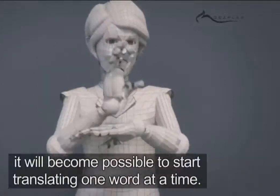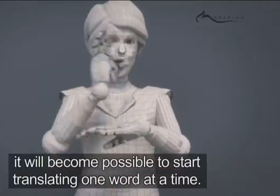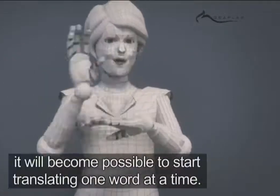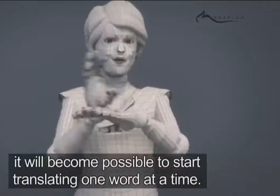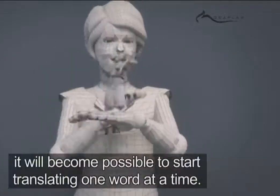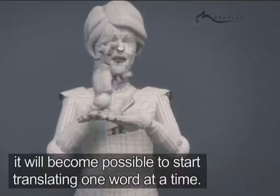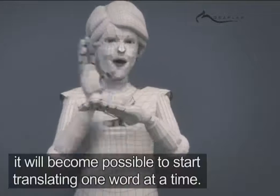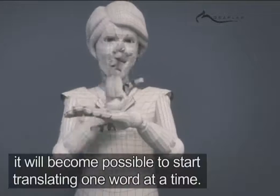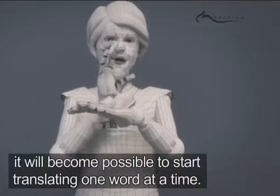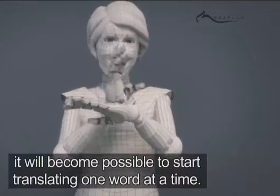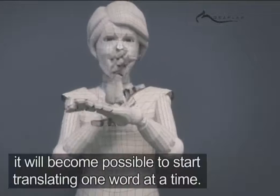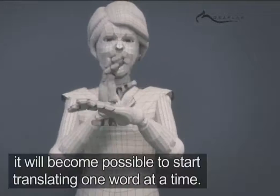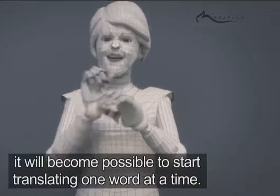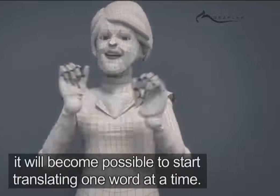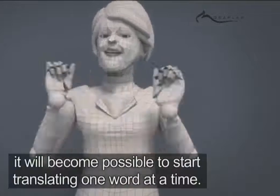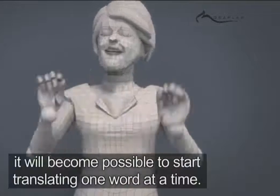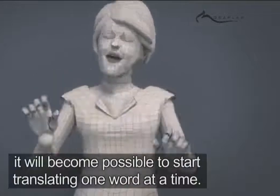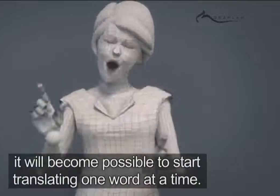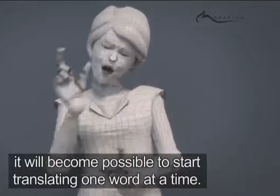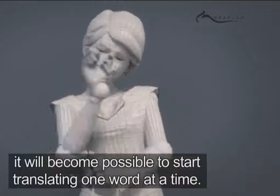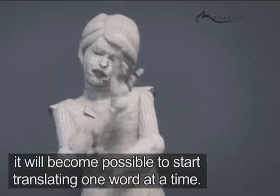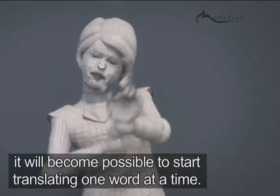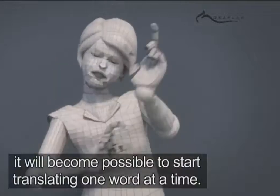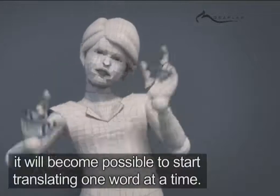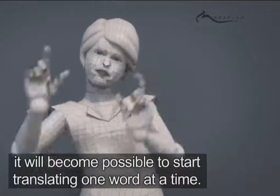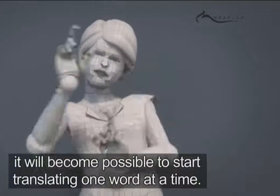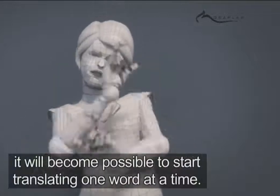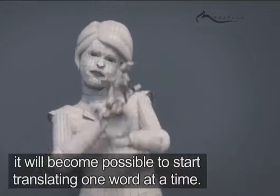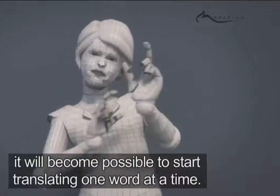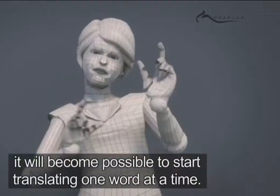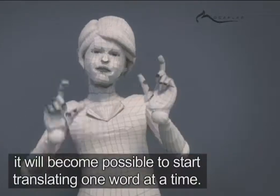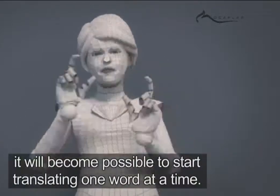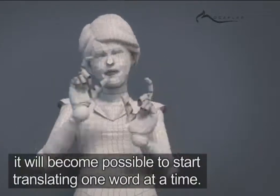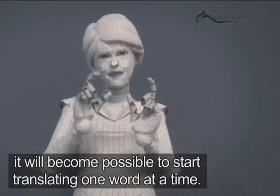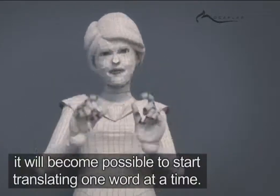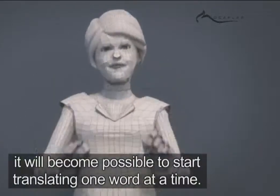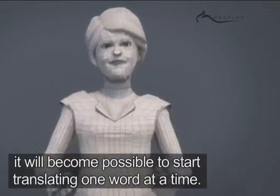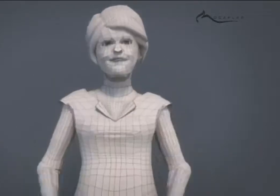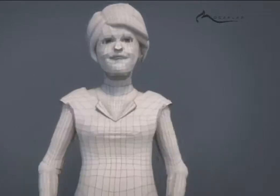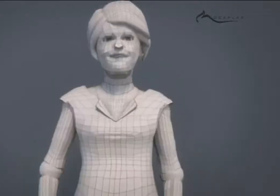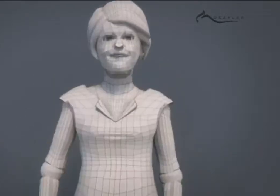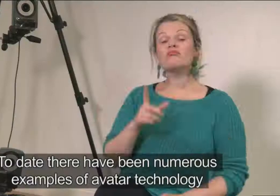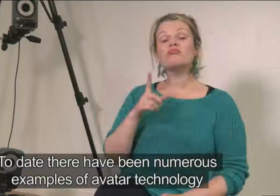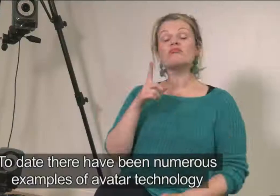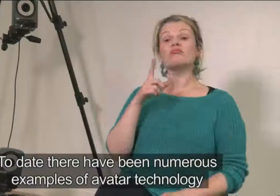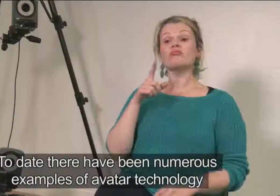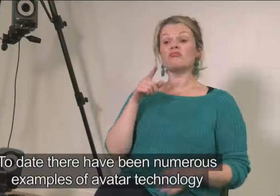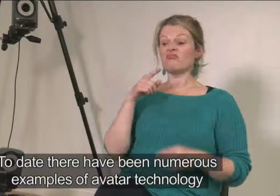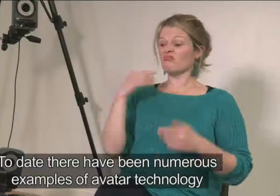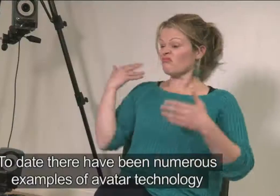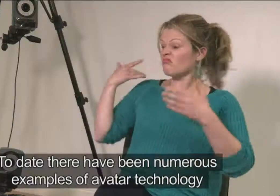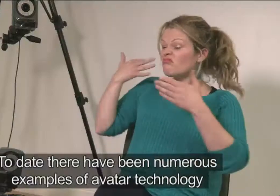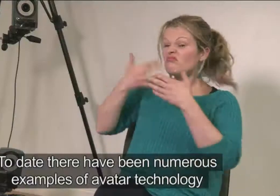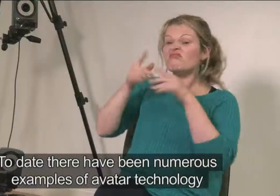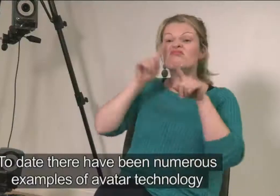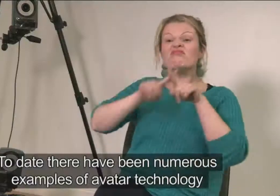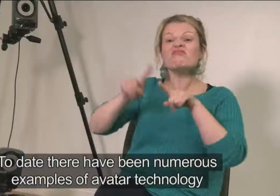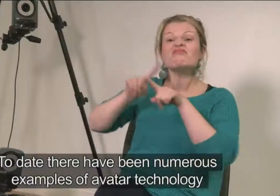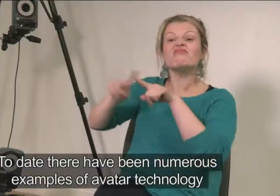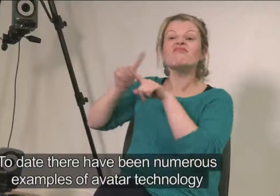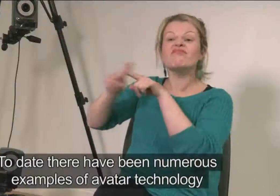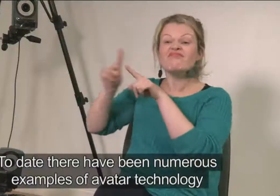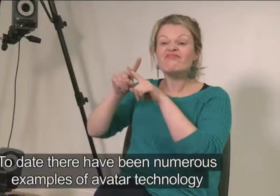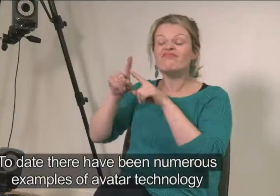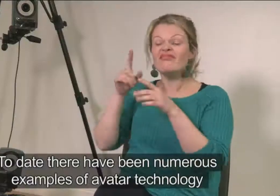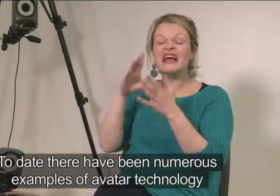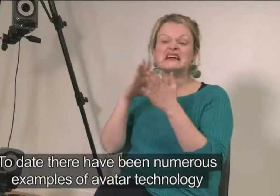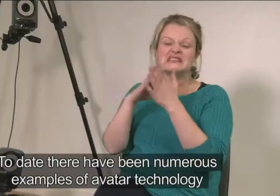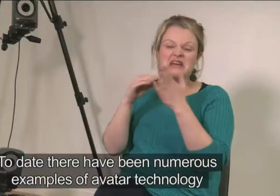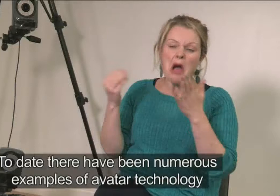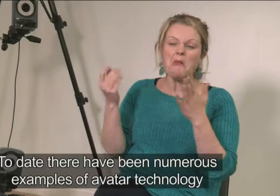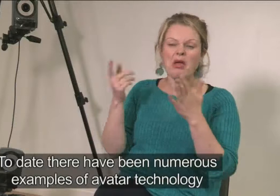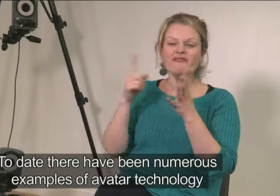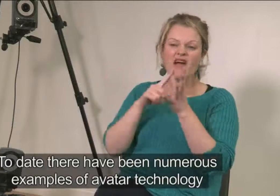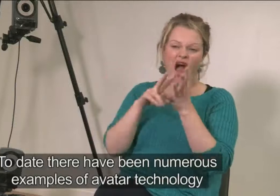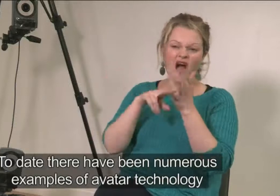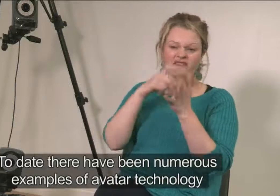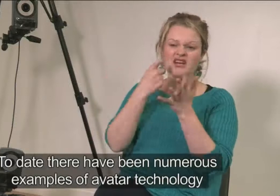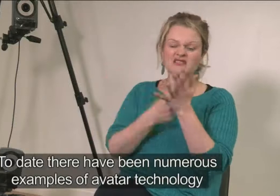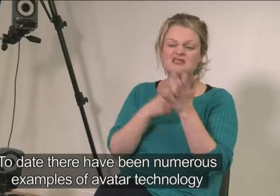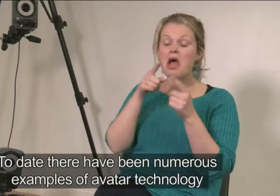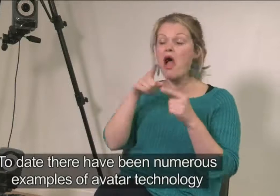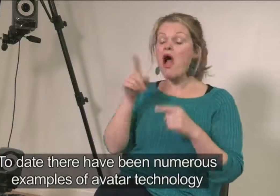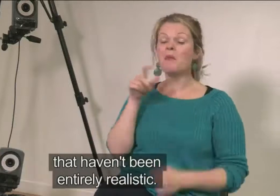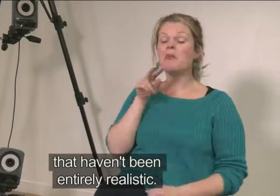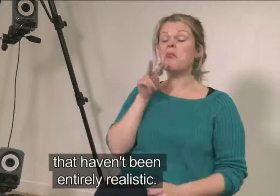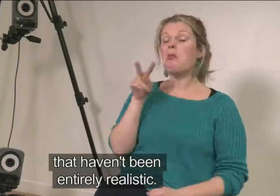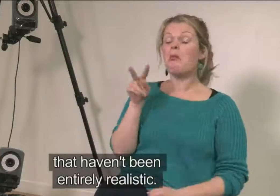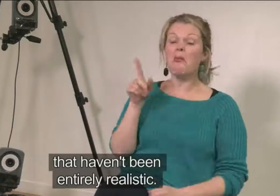become possible to start translating one word at a time. To date there have been numerous examples of avatar